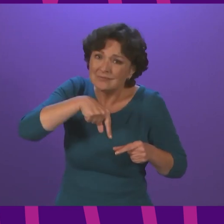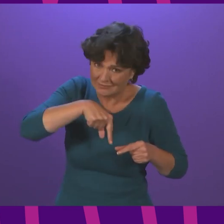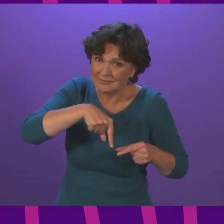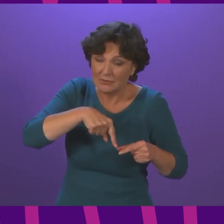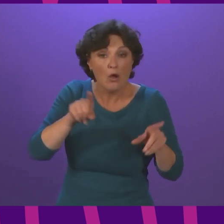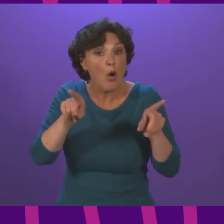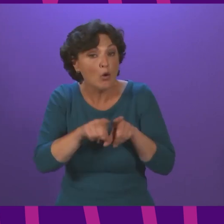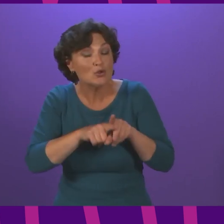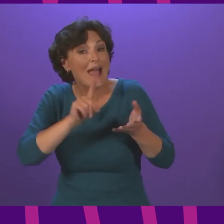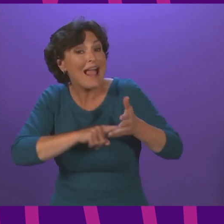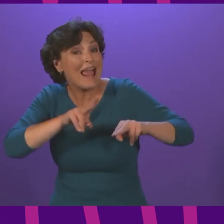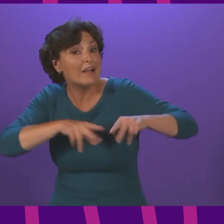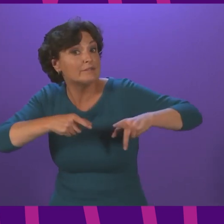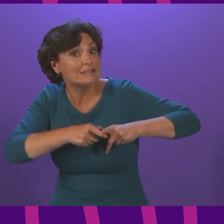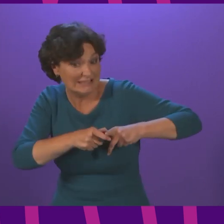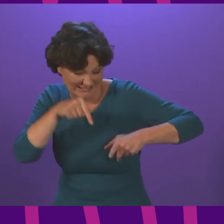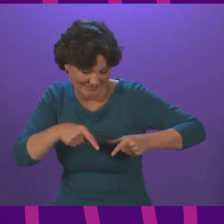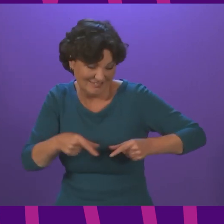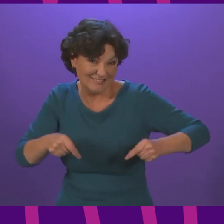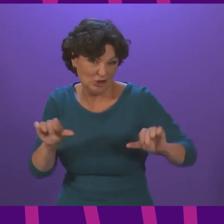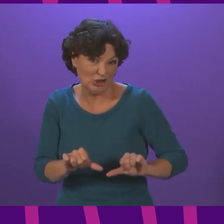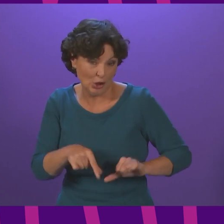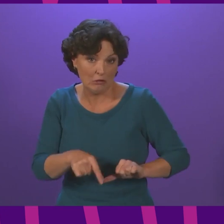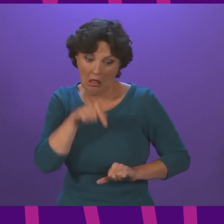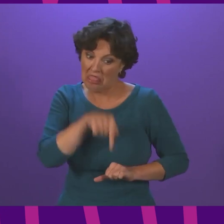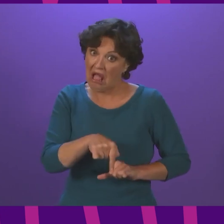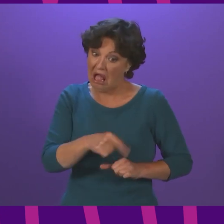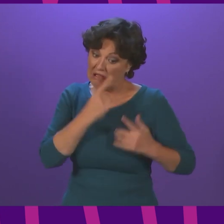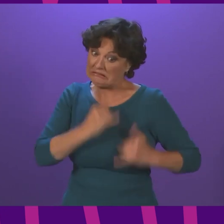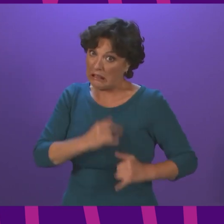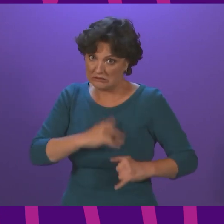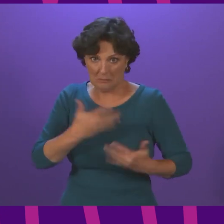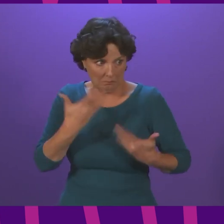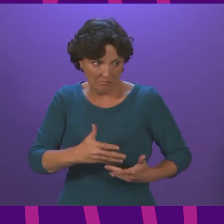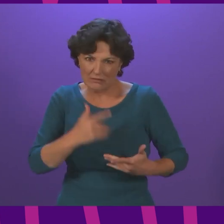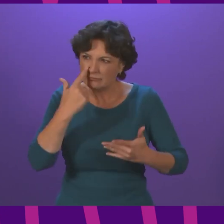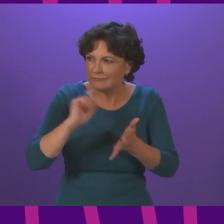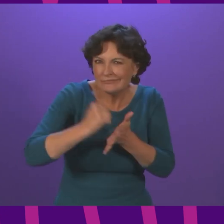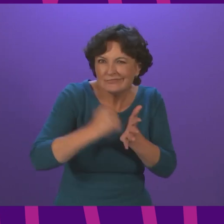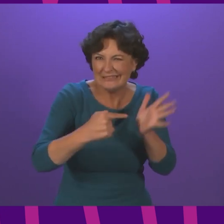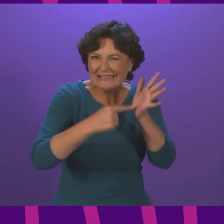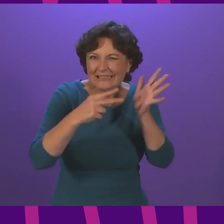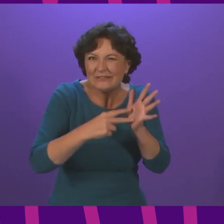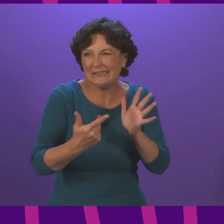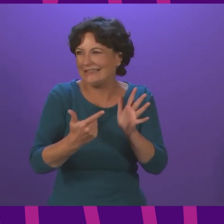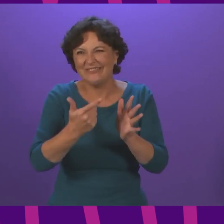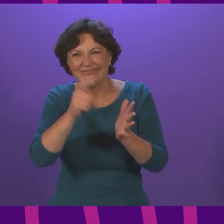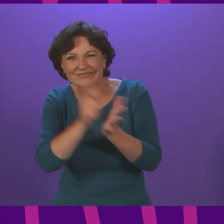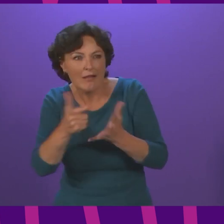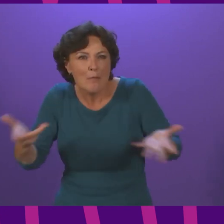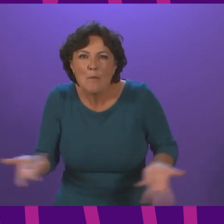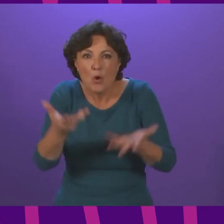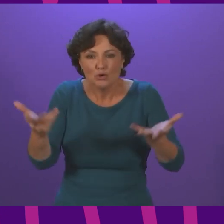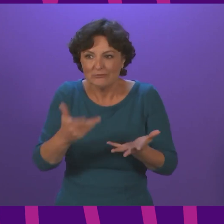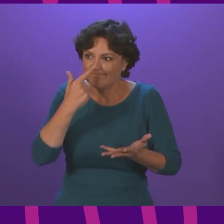of LFD testing has featured in a lot of our marketing and advertising campaign around Covid and so we'll